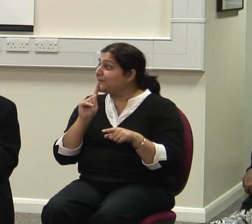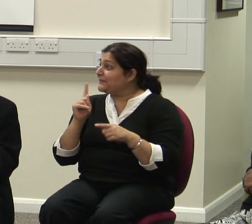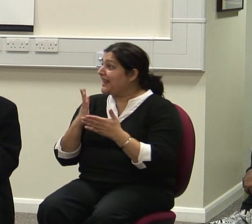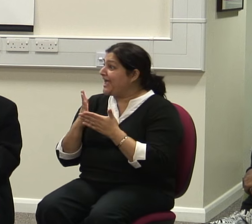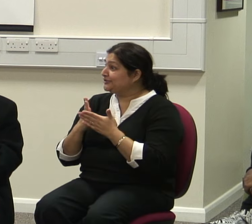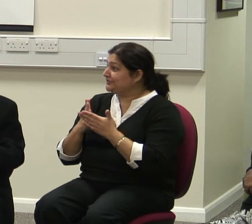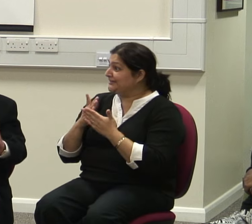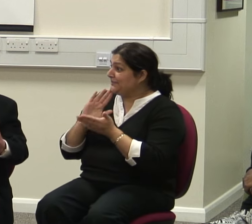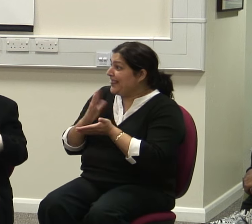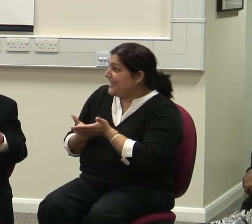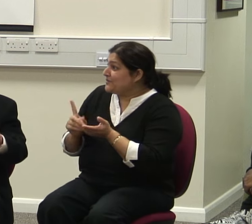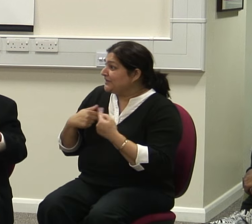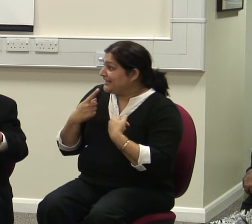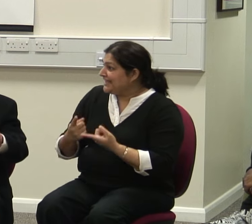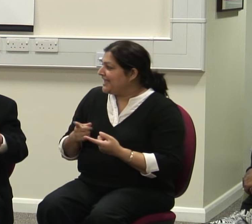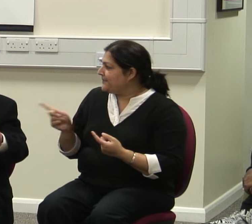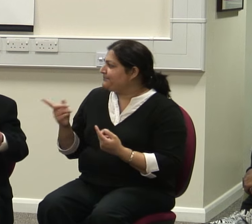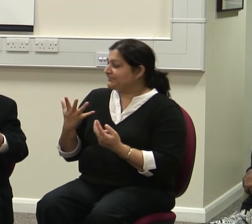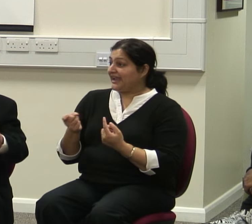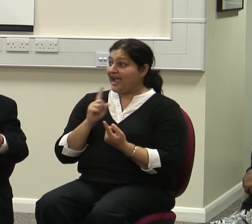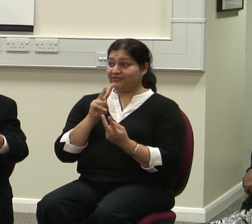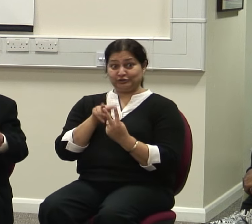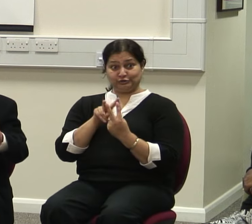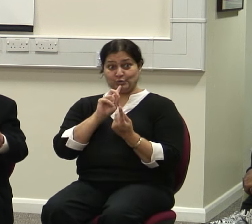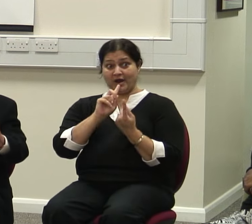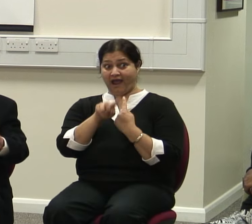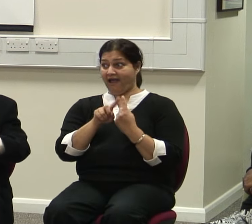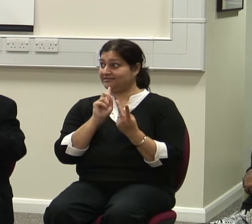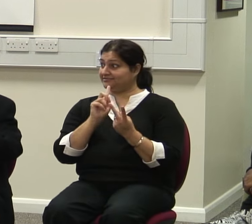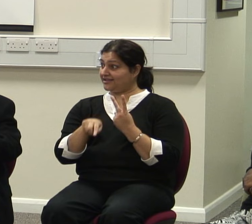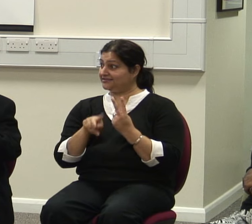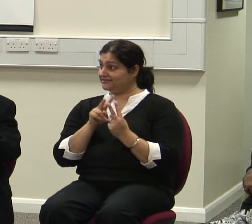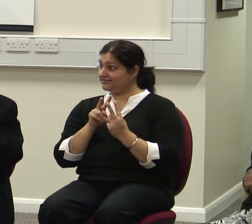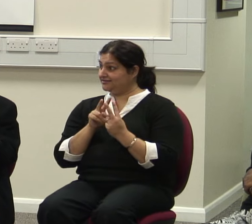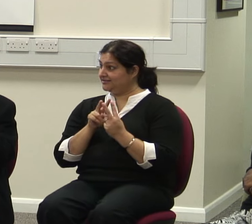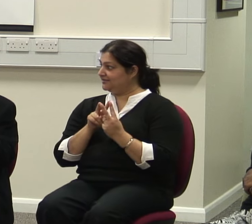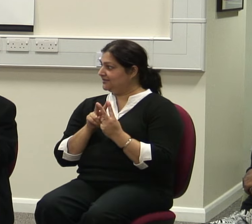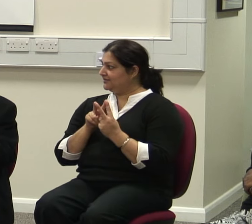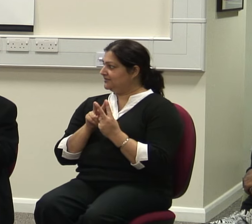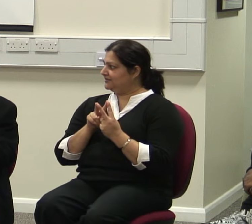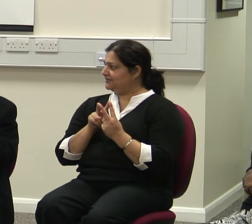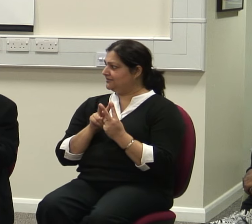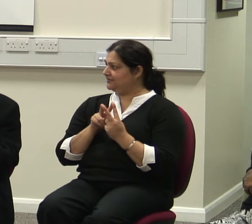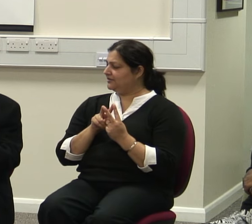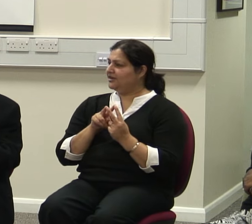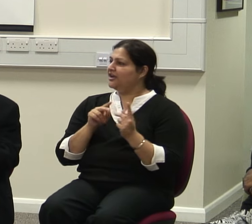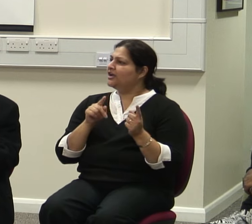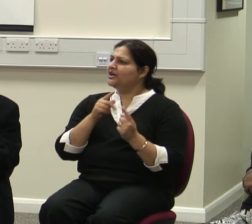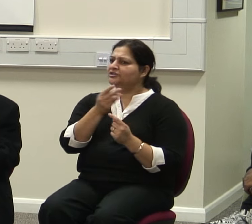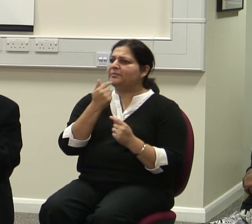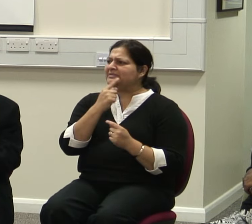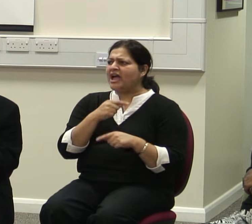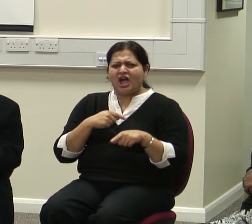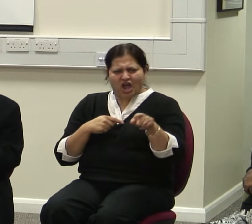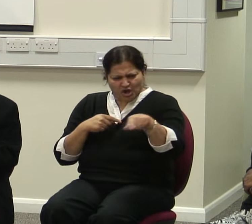Because there are two answers, two things you come up with. First you say, well you mean you don't think people suffer, which of course they do.